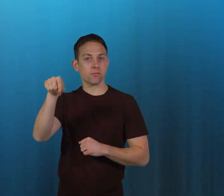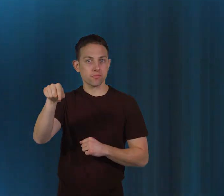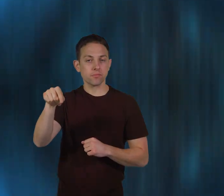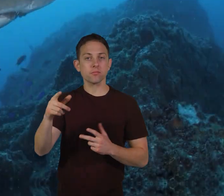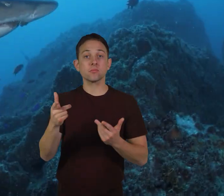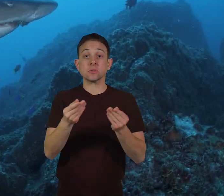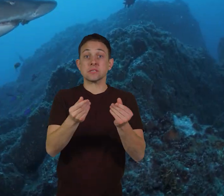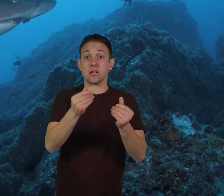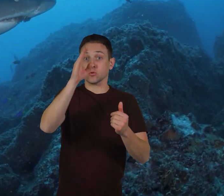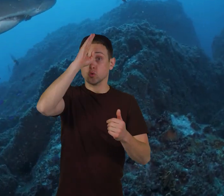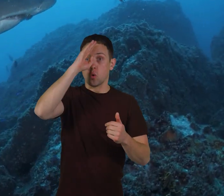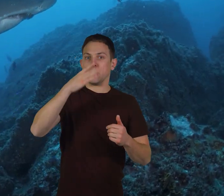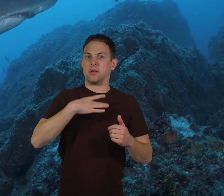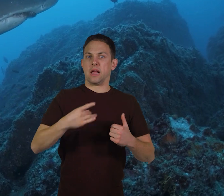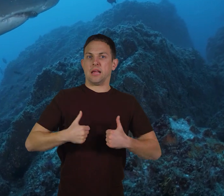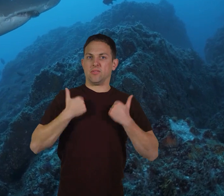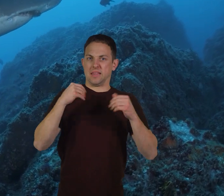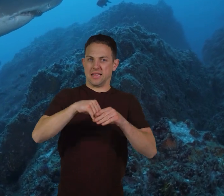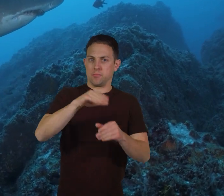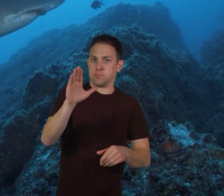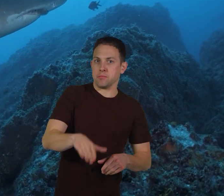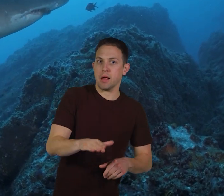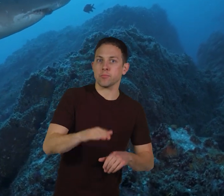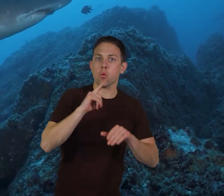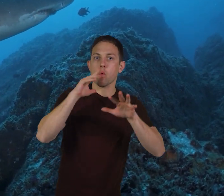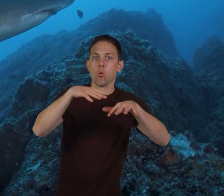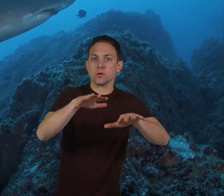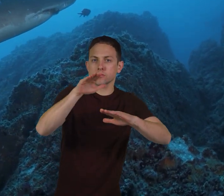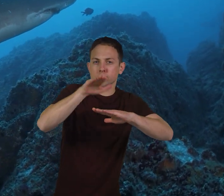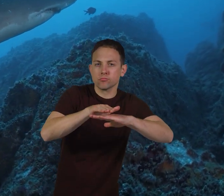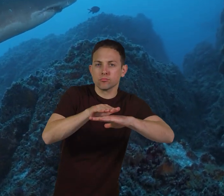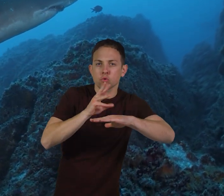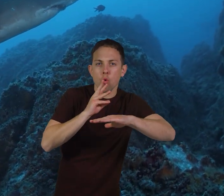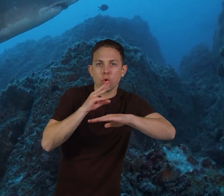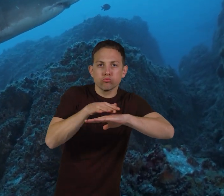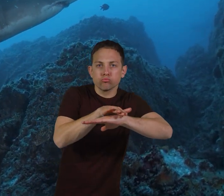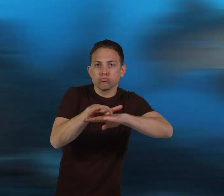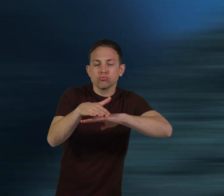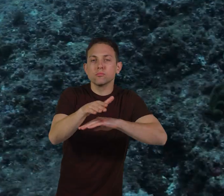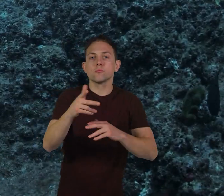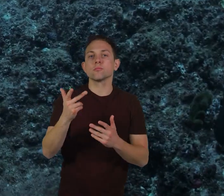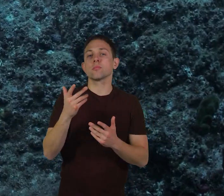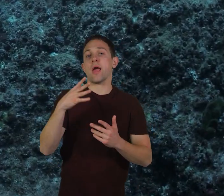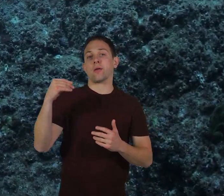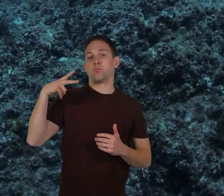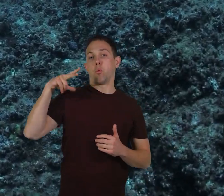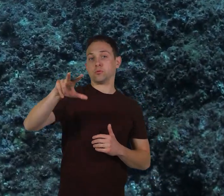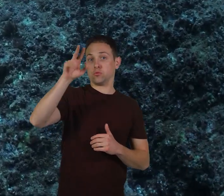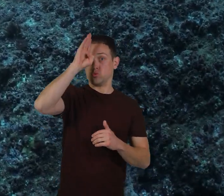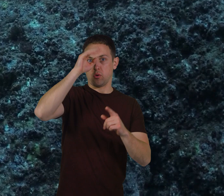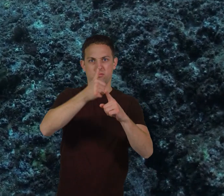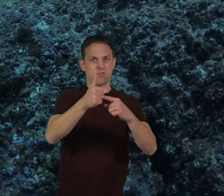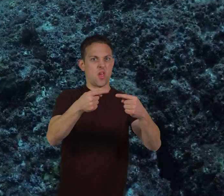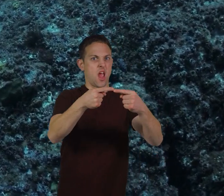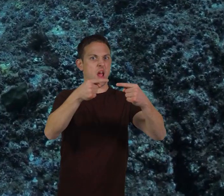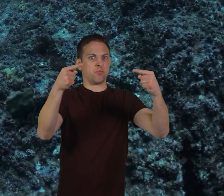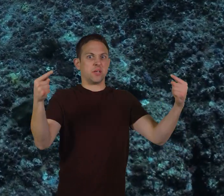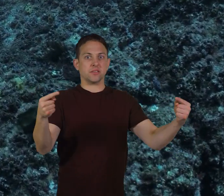Sand sharks like to live at the bottom of shallow water areas. And the Portuguese shark is the opposite,